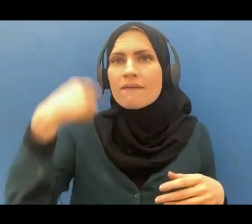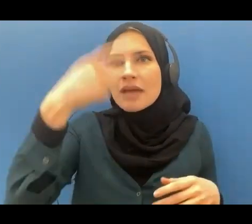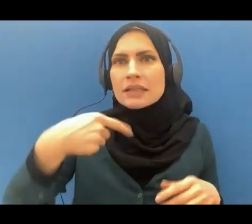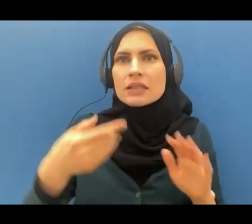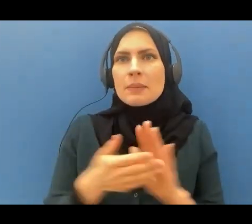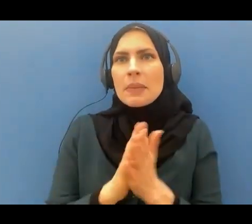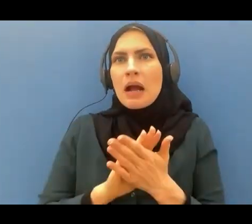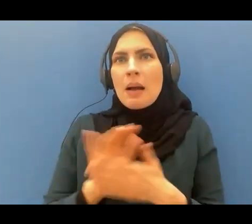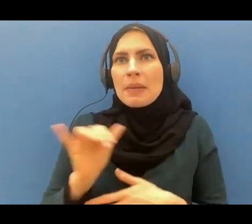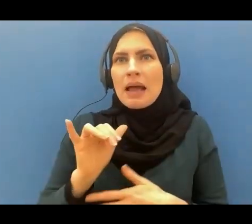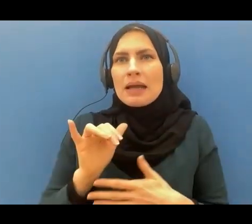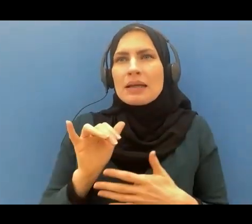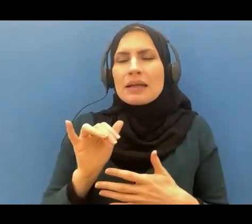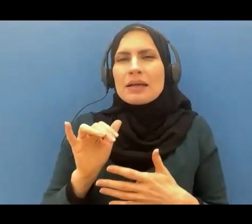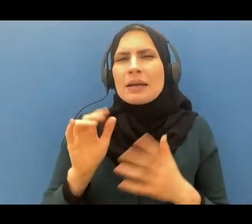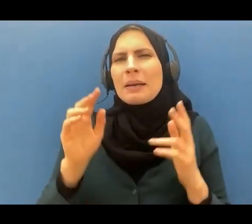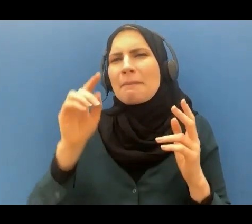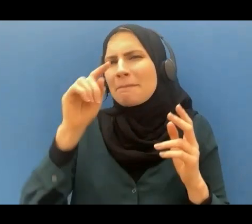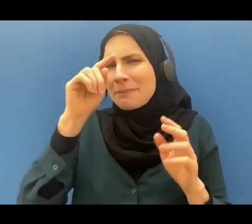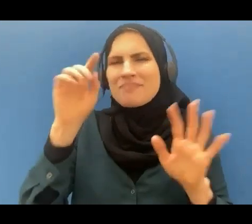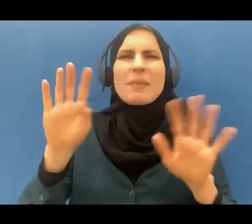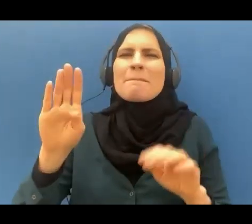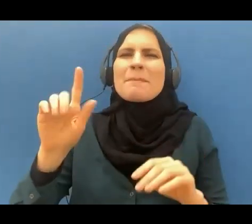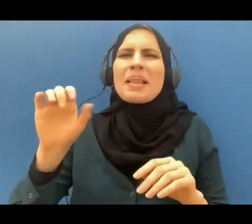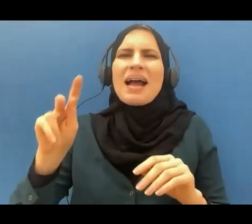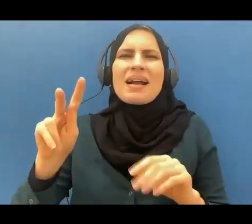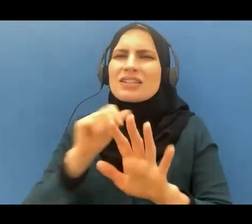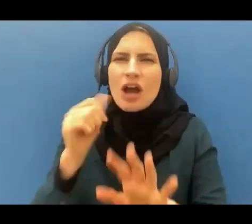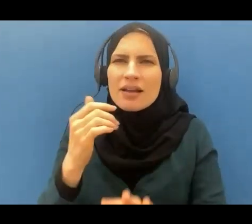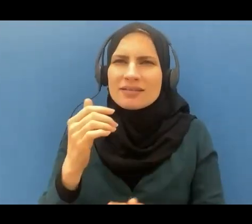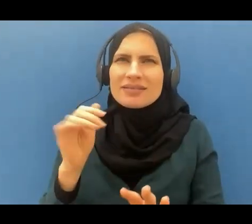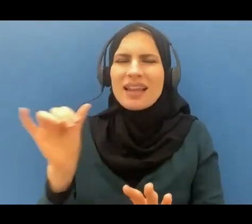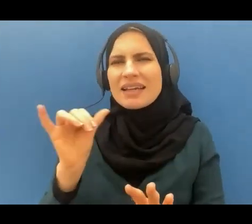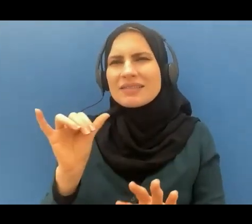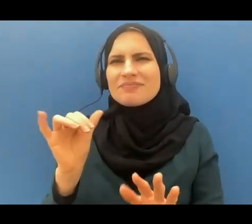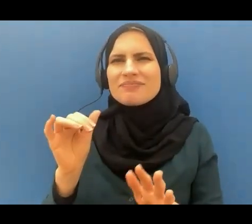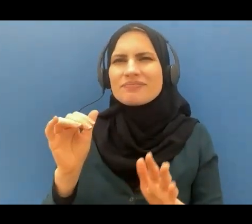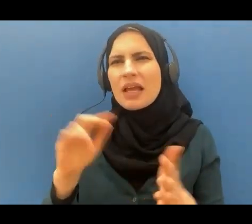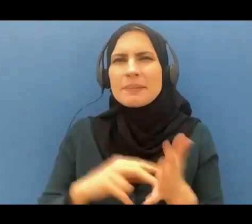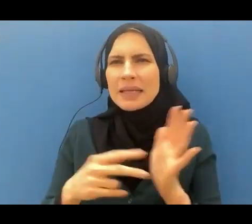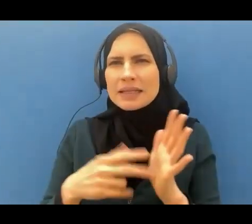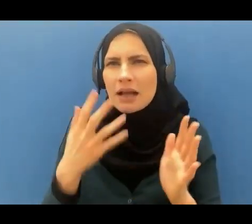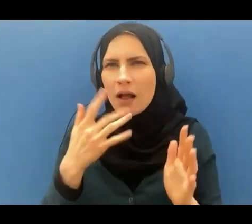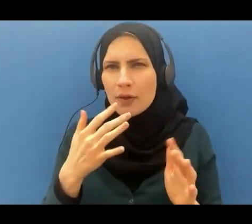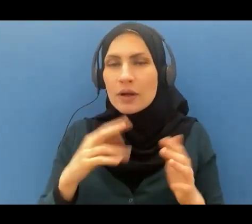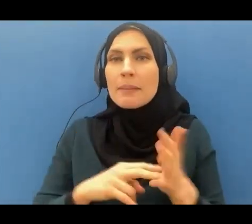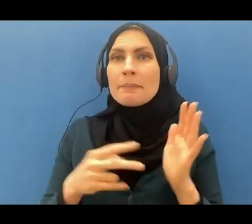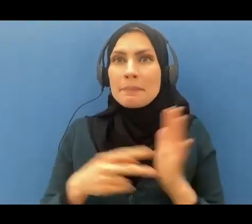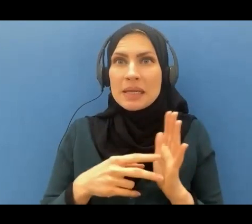black here is not a color but it will it will be dark out of sorrow